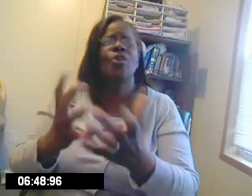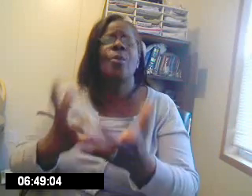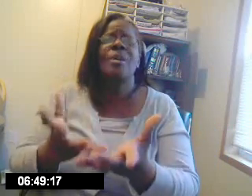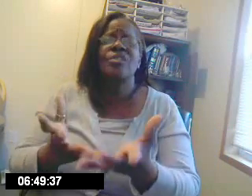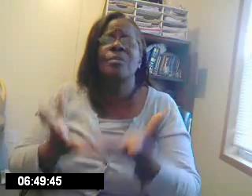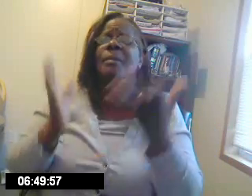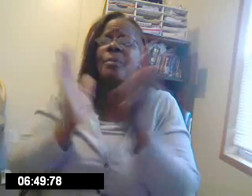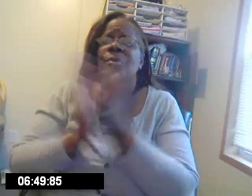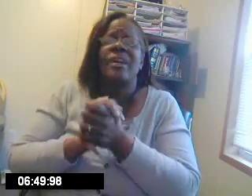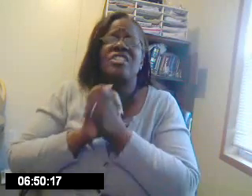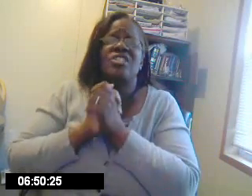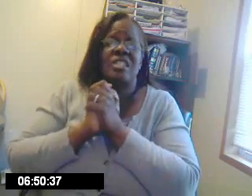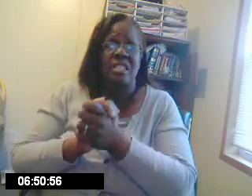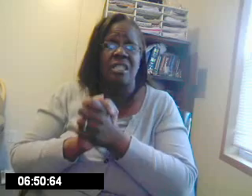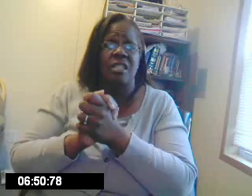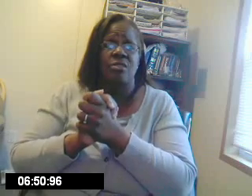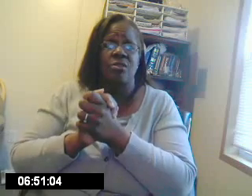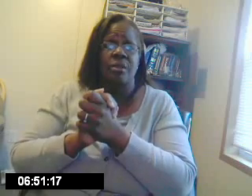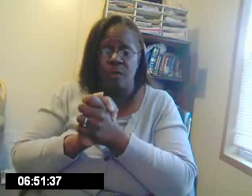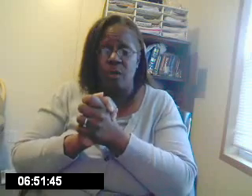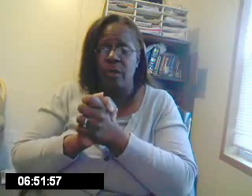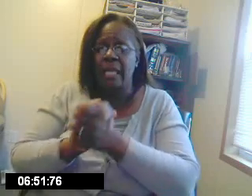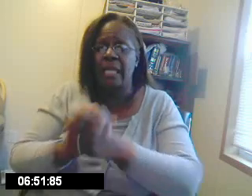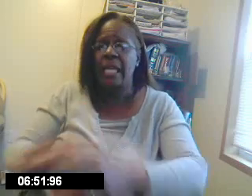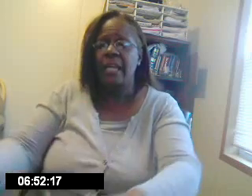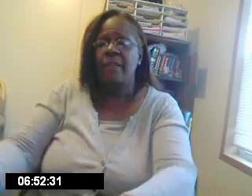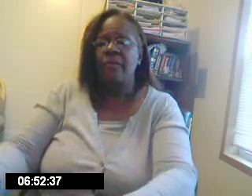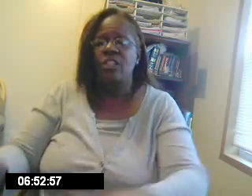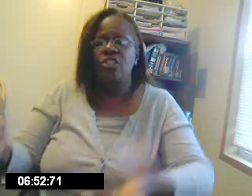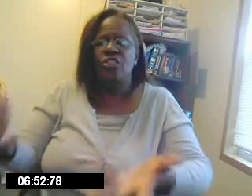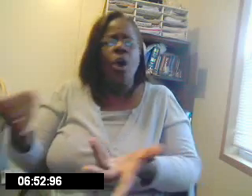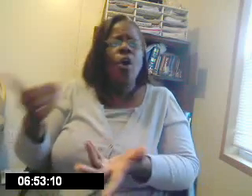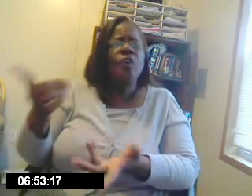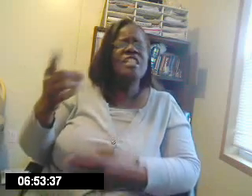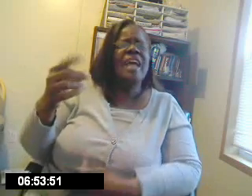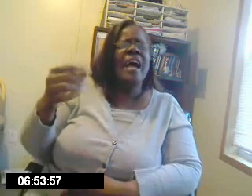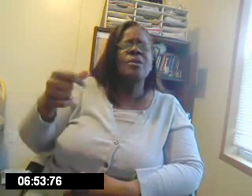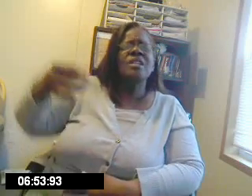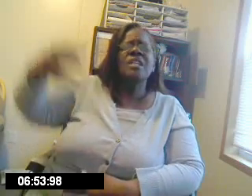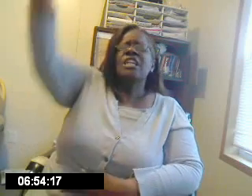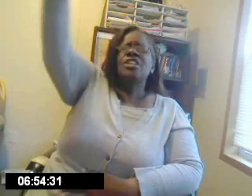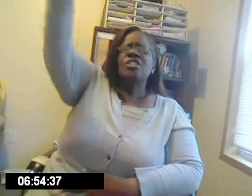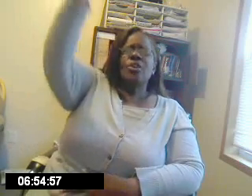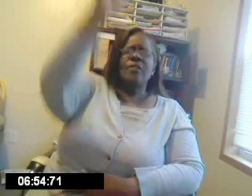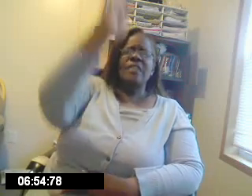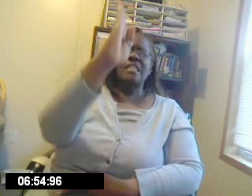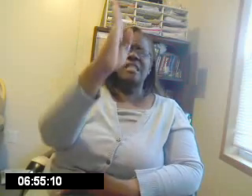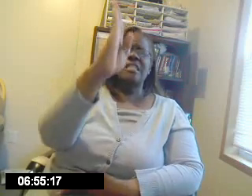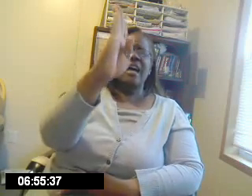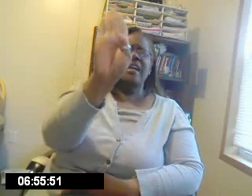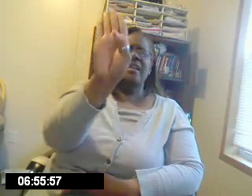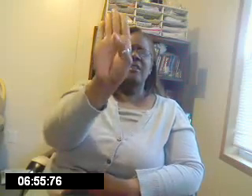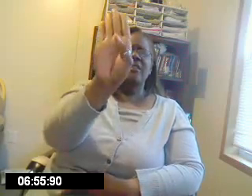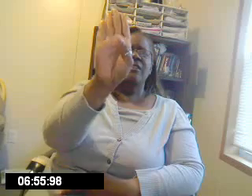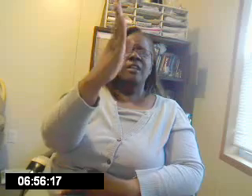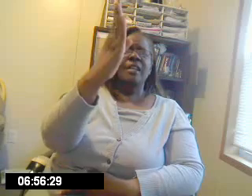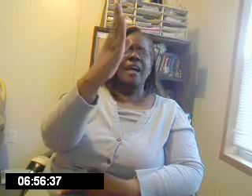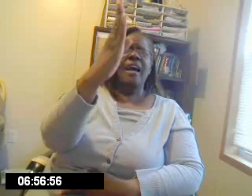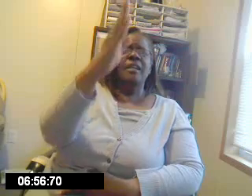so much for me. My praise just continues. Okay. Then you're Jehovah Jireh. So, and this is a sign. God.